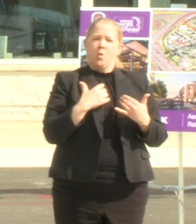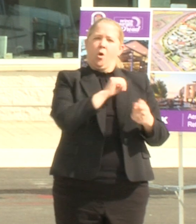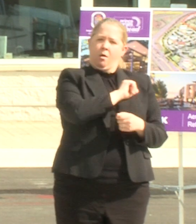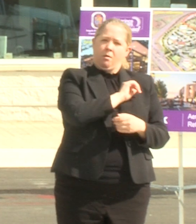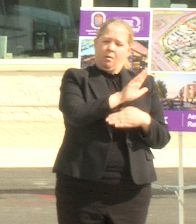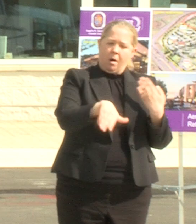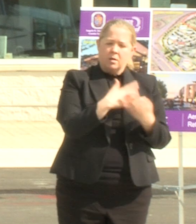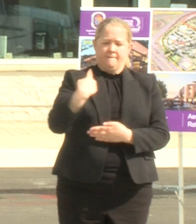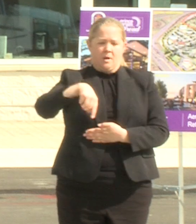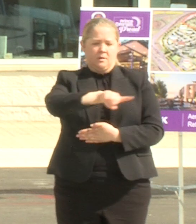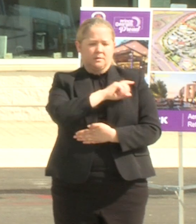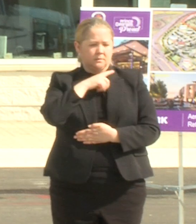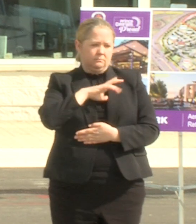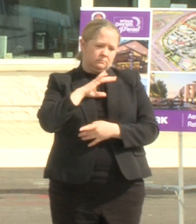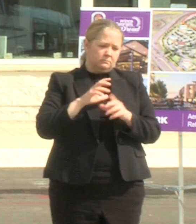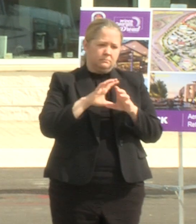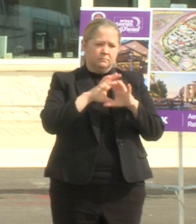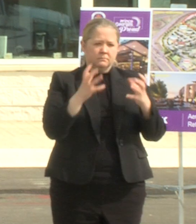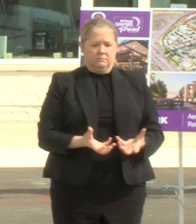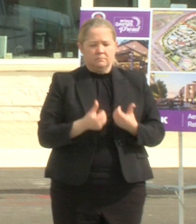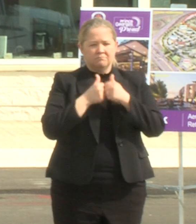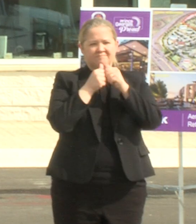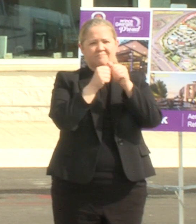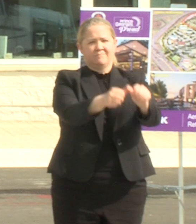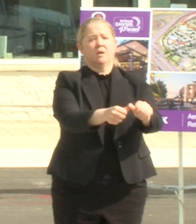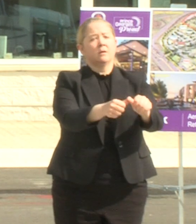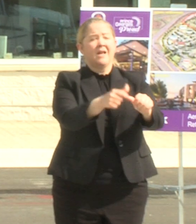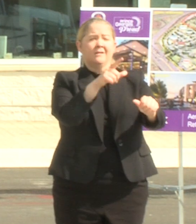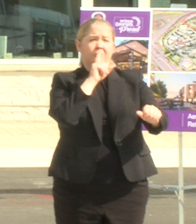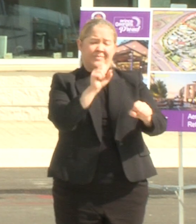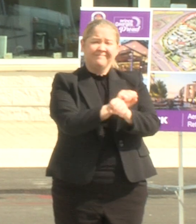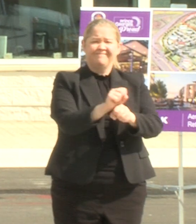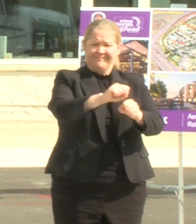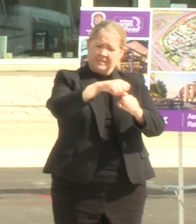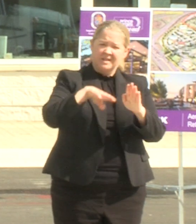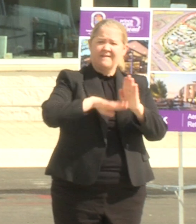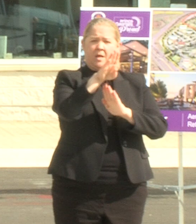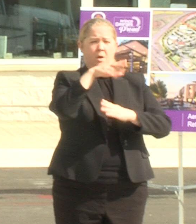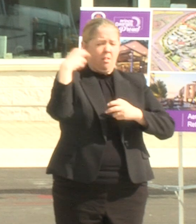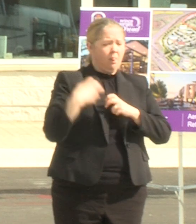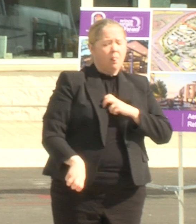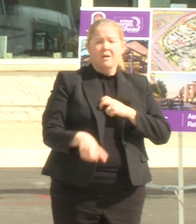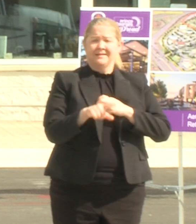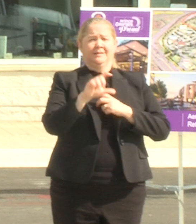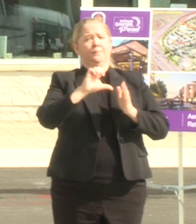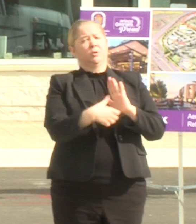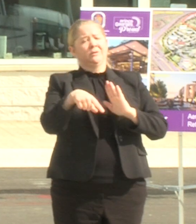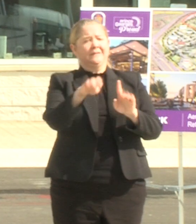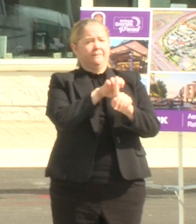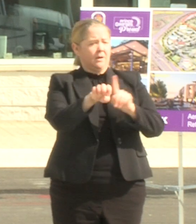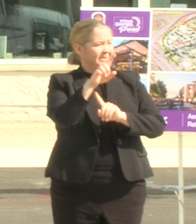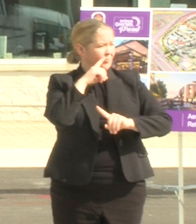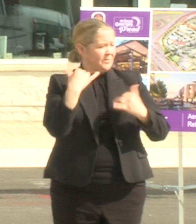it's really hard work because you have to leave blood sweat and tears in these projects especially in environment today uh so those who you